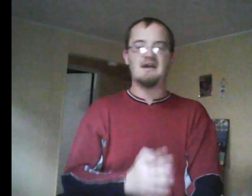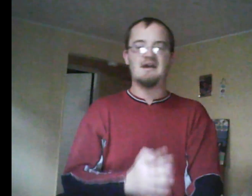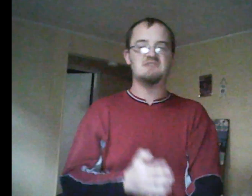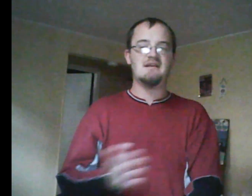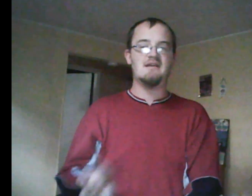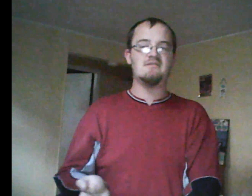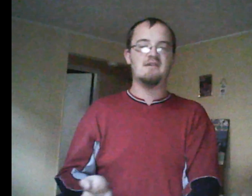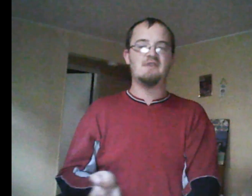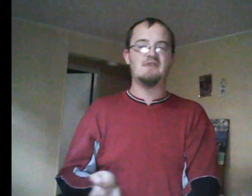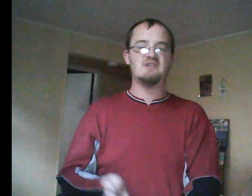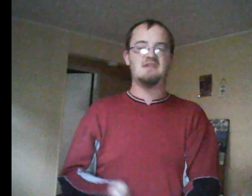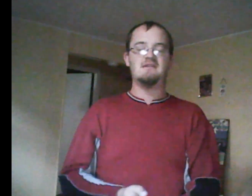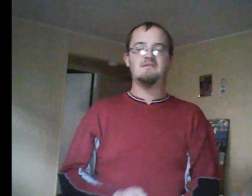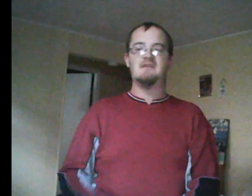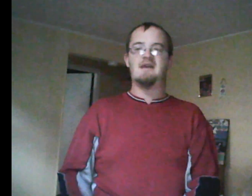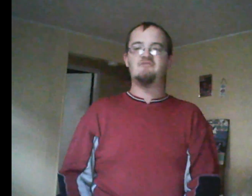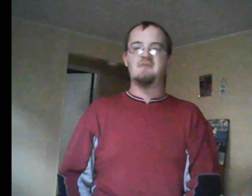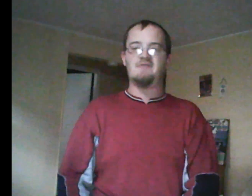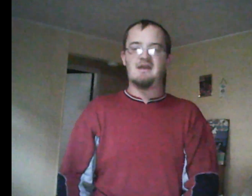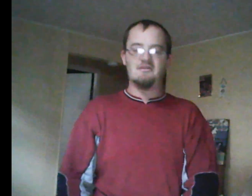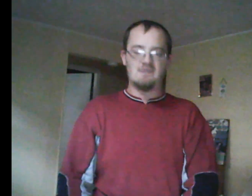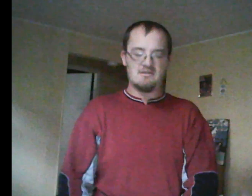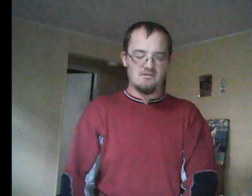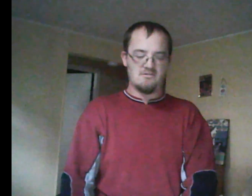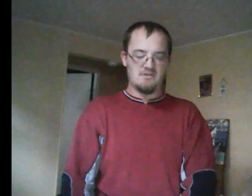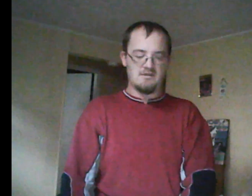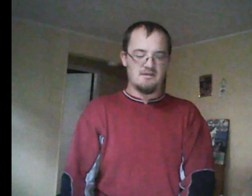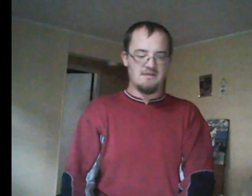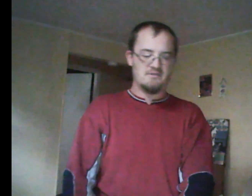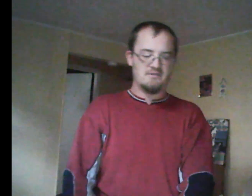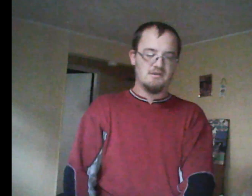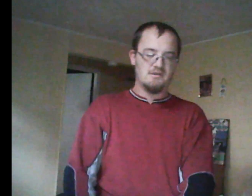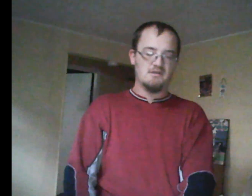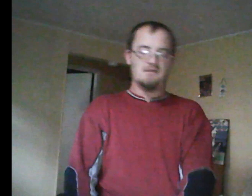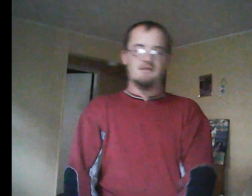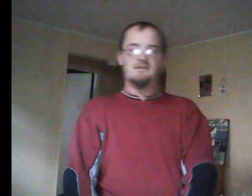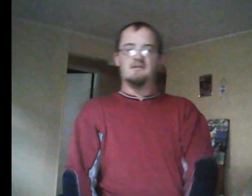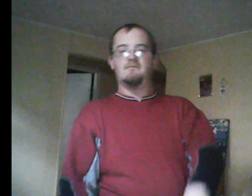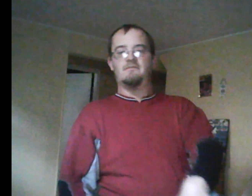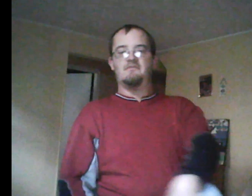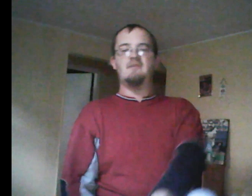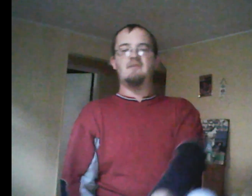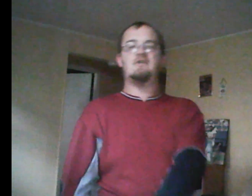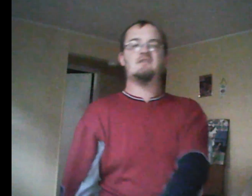taking the aftermath and Rick seriously enough. From Rick's incident in Time Stand Still.